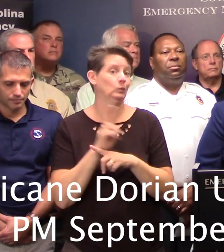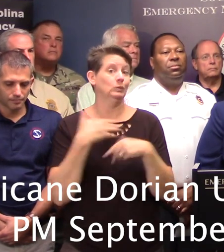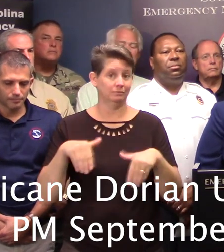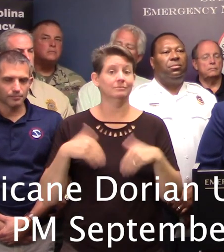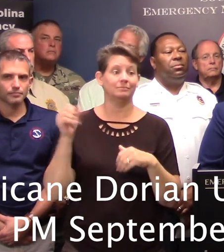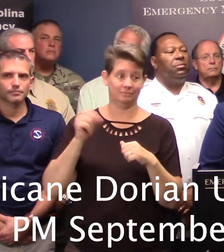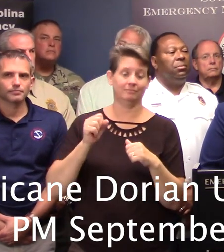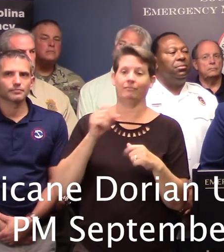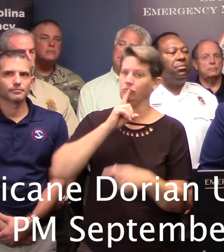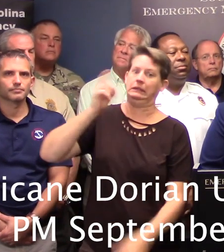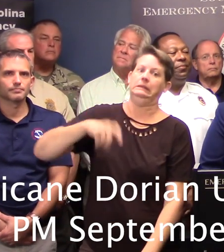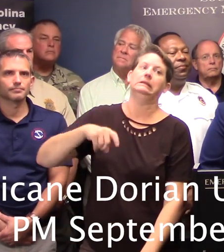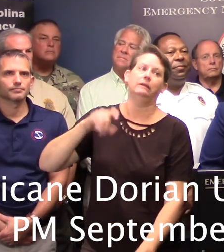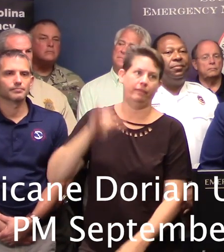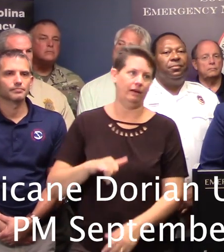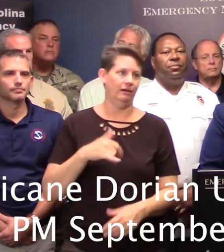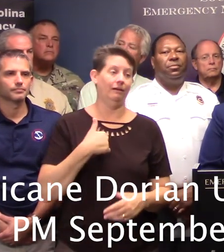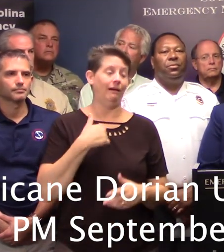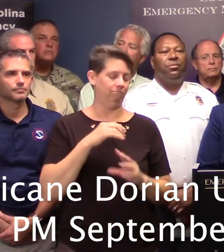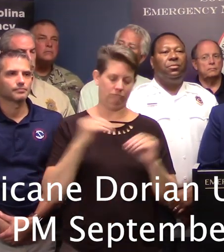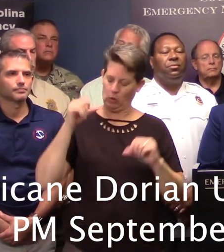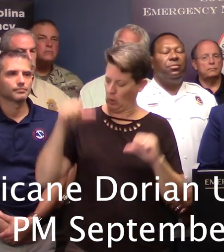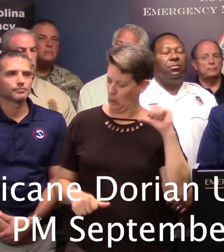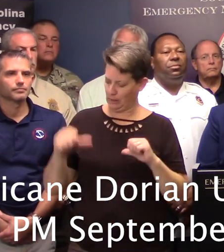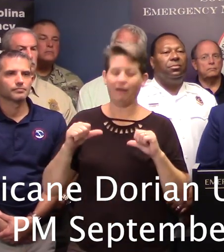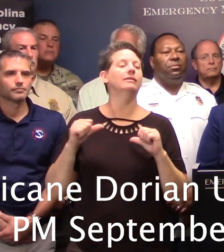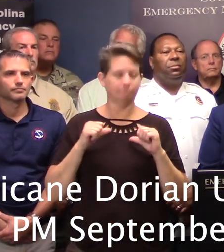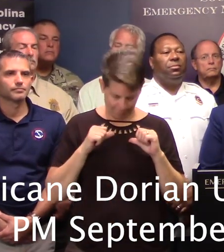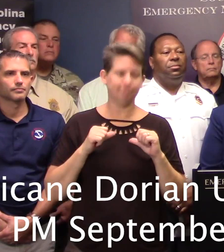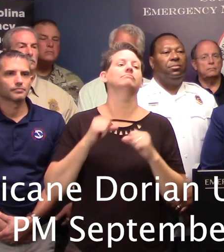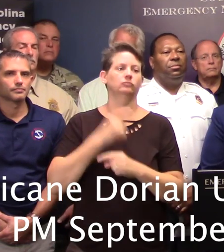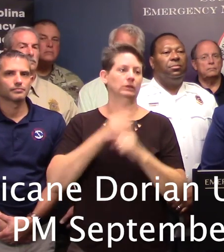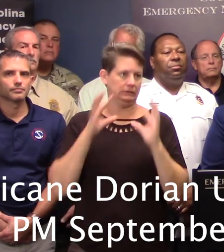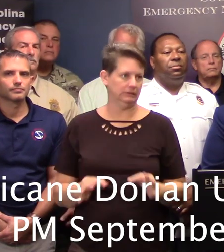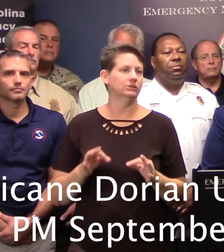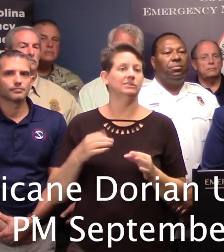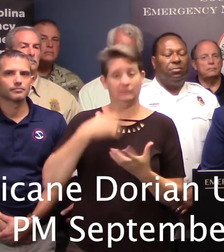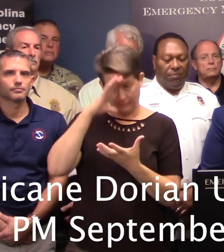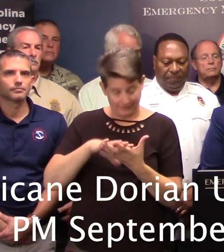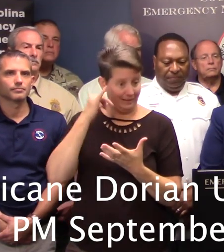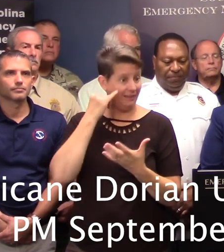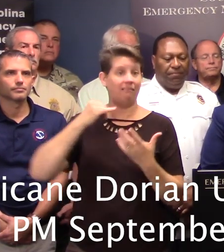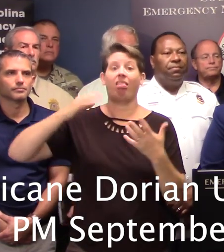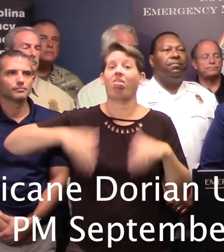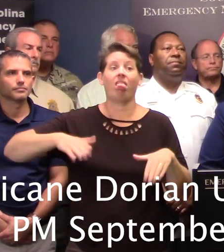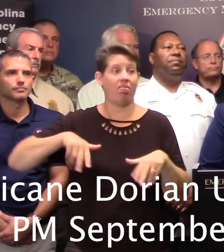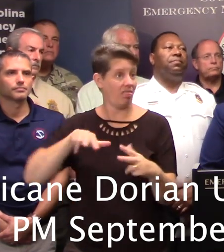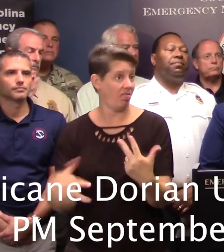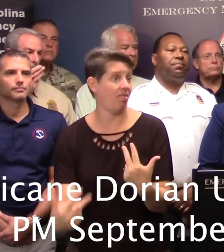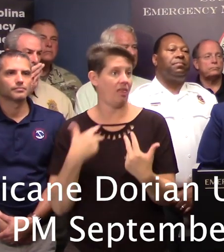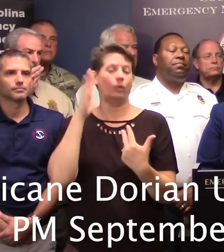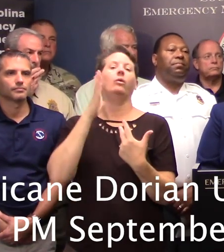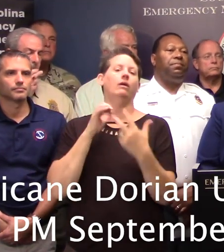It was definitely needed. There is no doubt in my mind whatsoever that if we had not implemented this reversal that we would